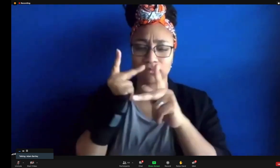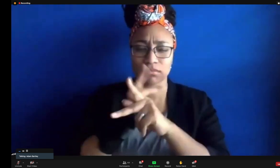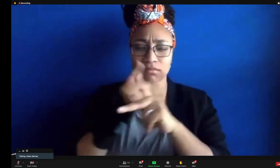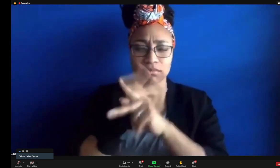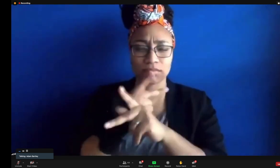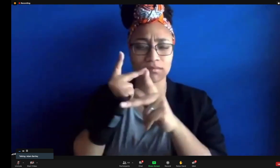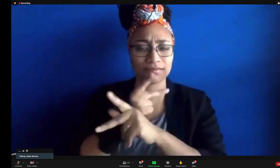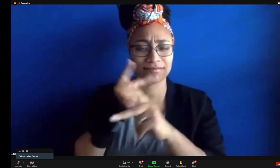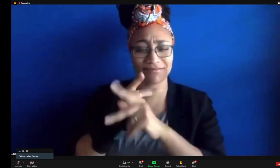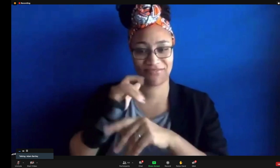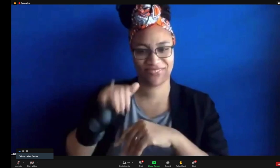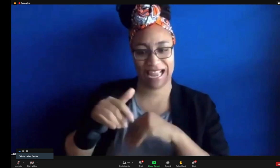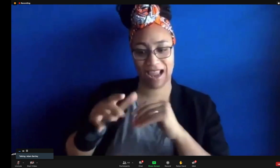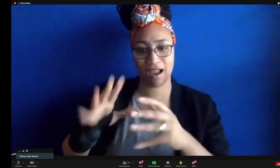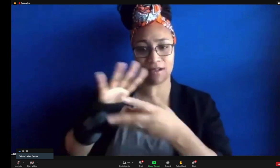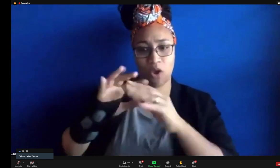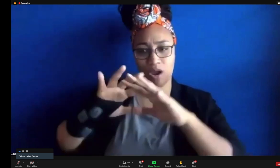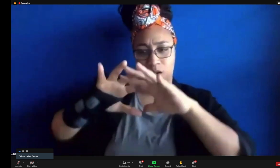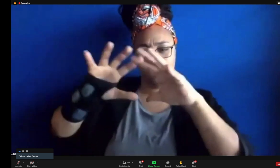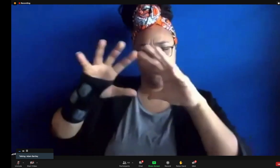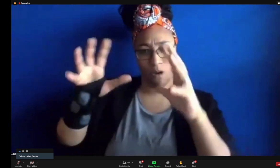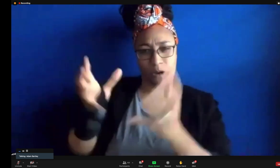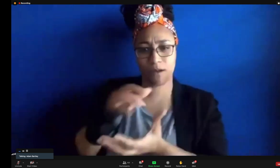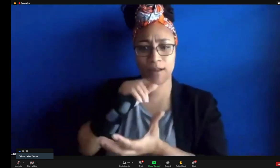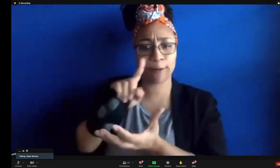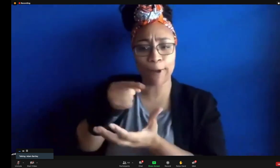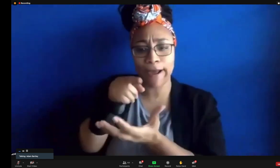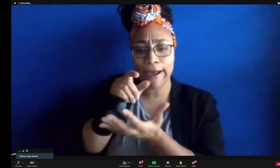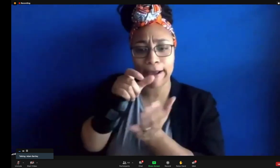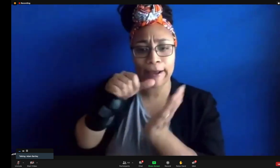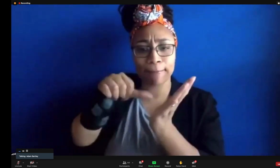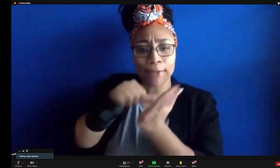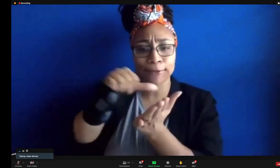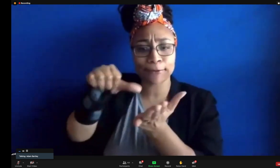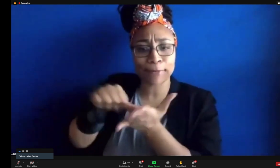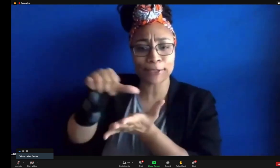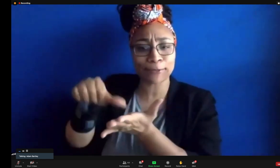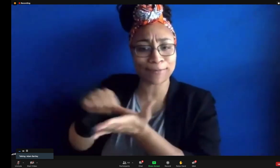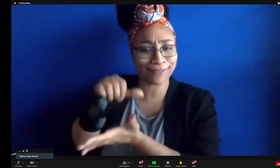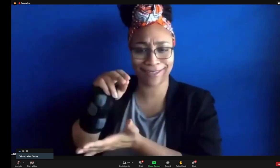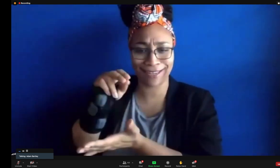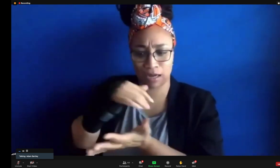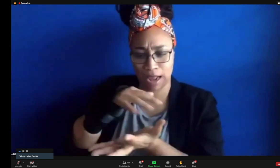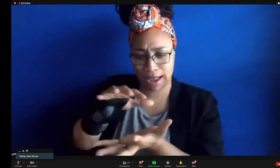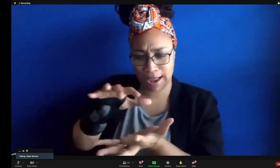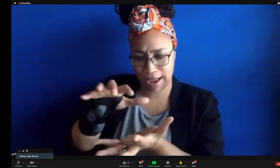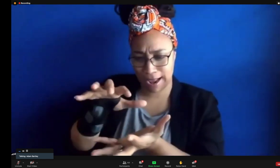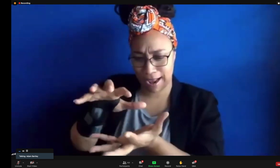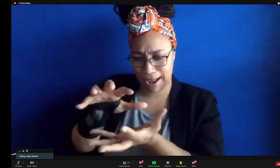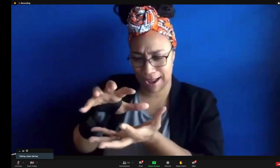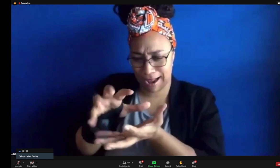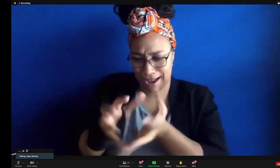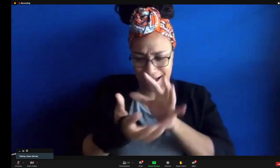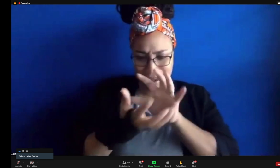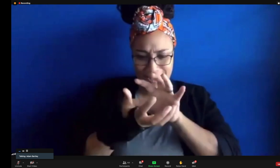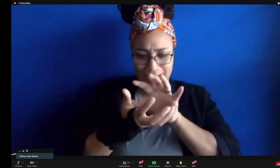its inferred meaning, make that really explicit and clear, and so that it's not merely letters on a page, but of